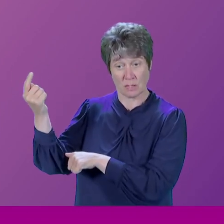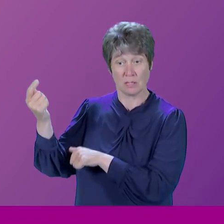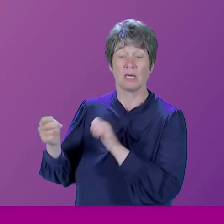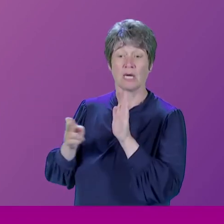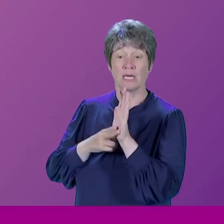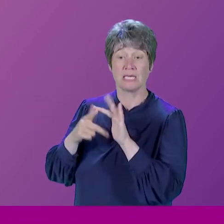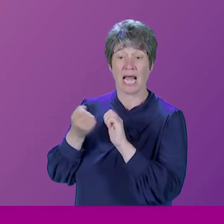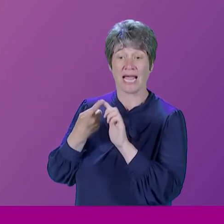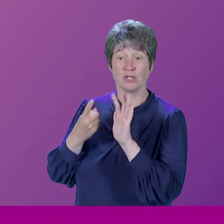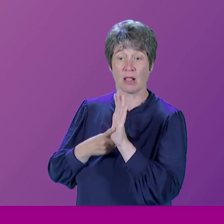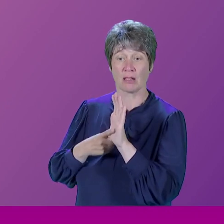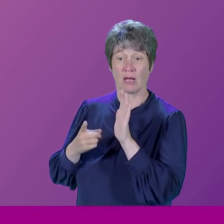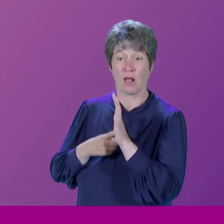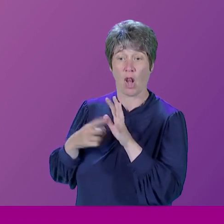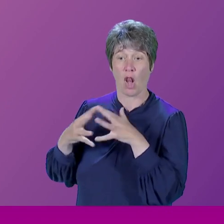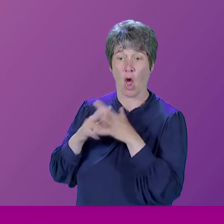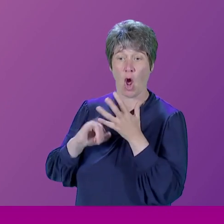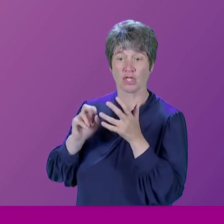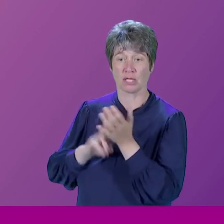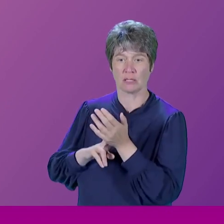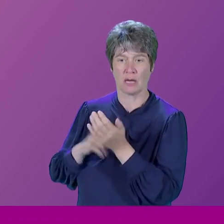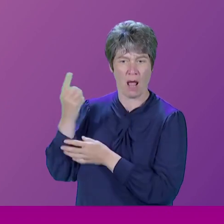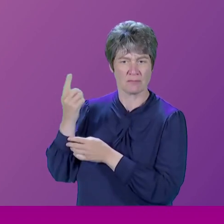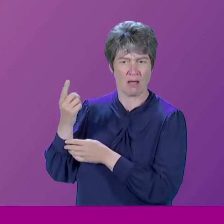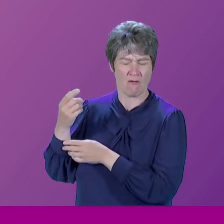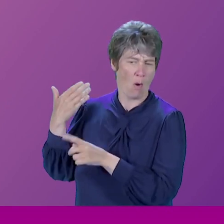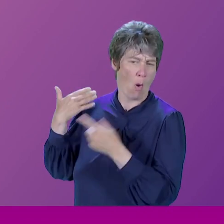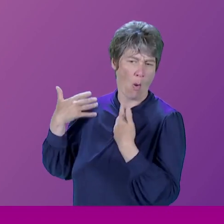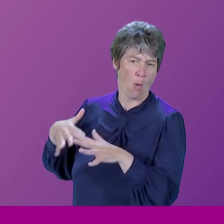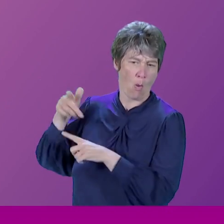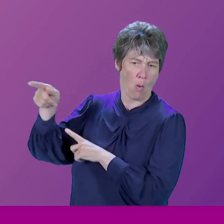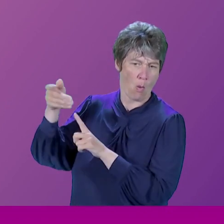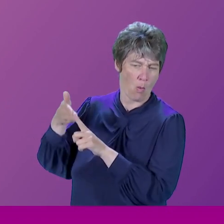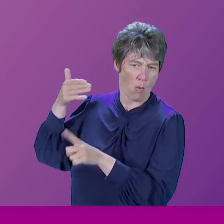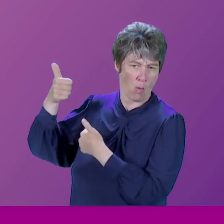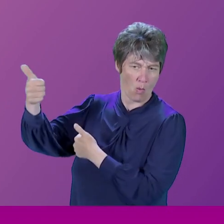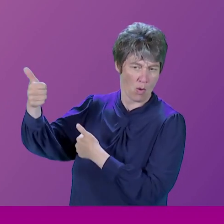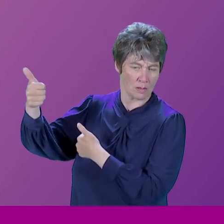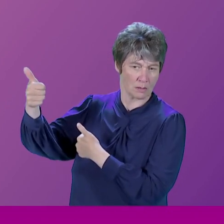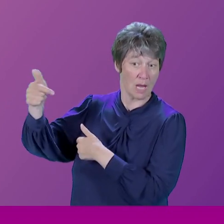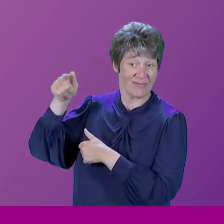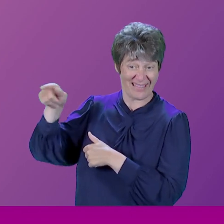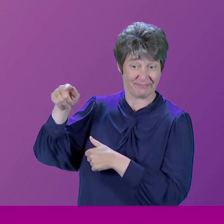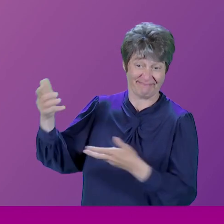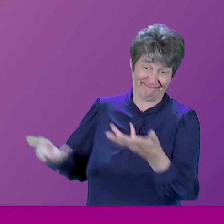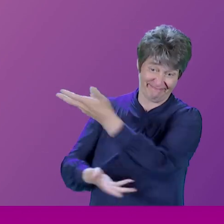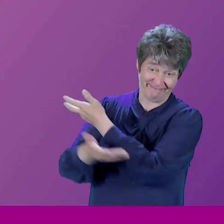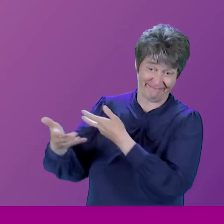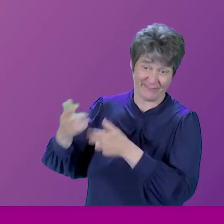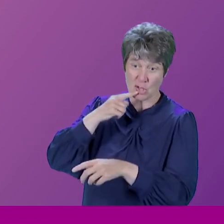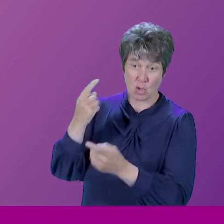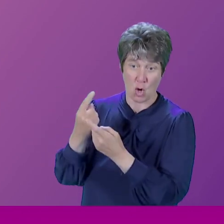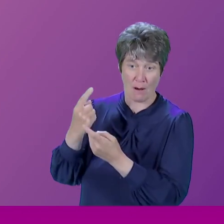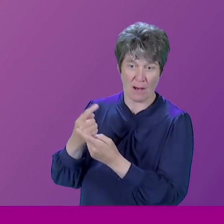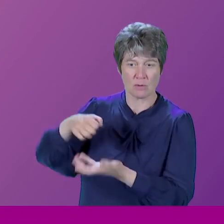example, he used to have these huge meetings to put together a budget. And you had to have a lot of people in the room because customs and excise would have a view.